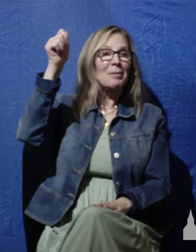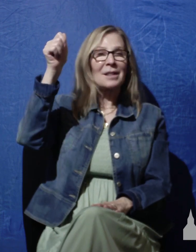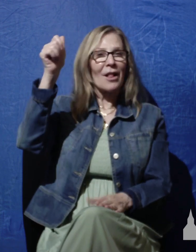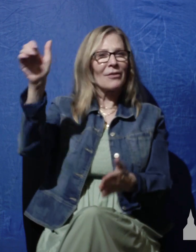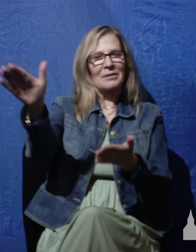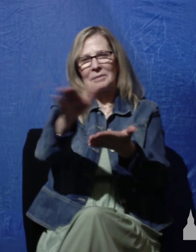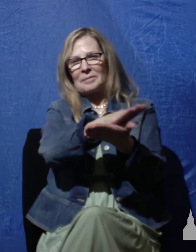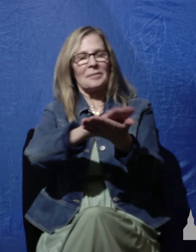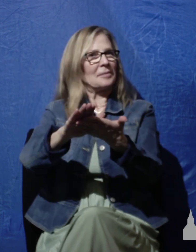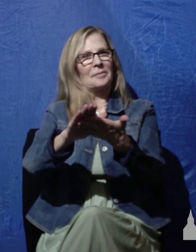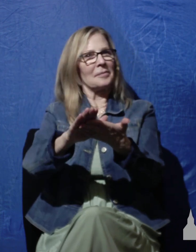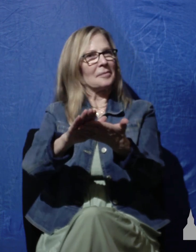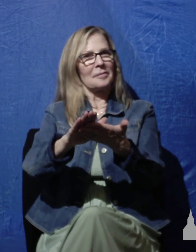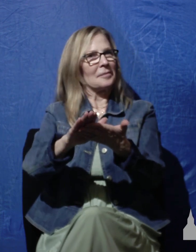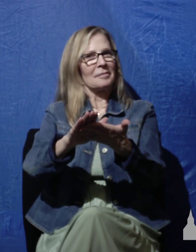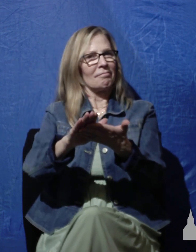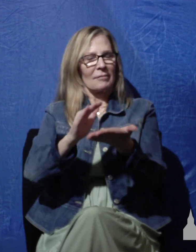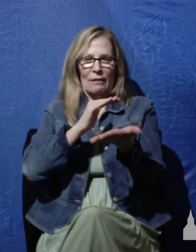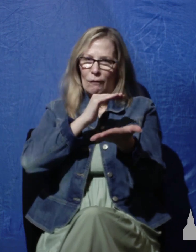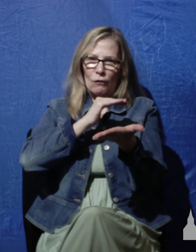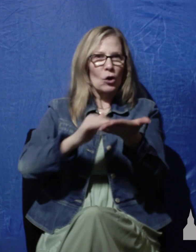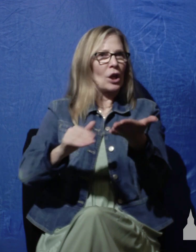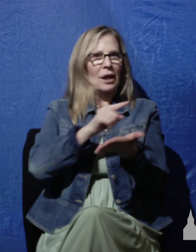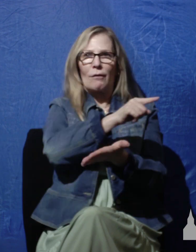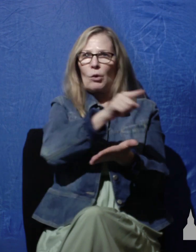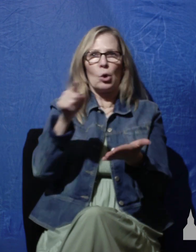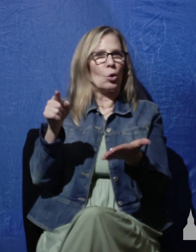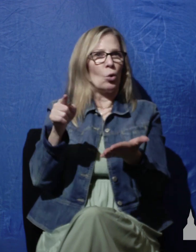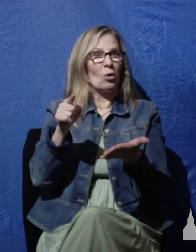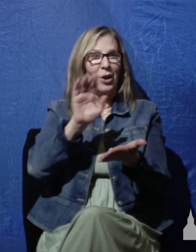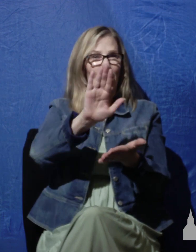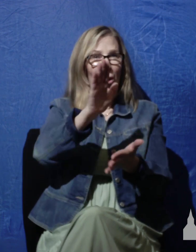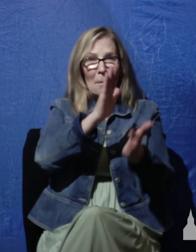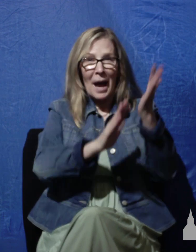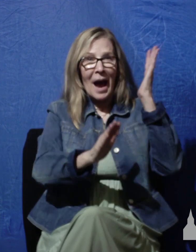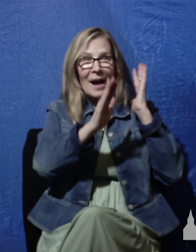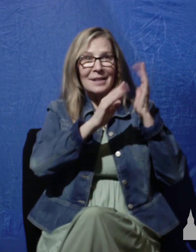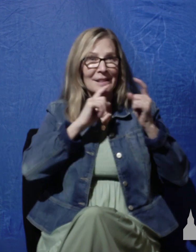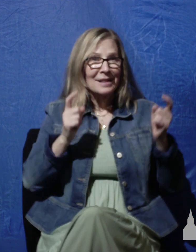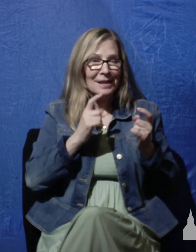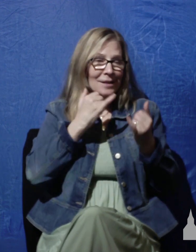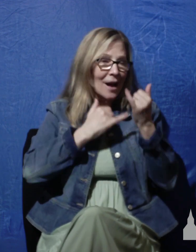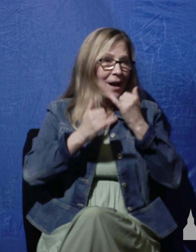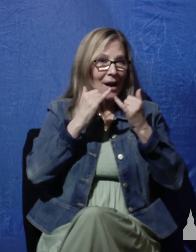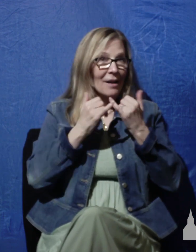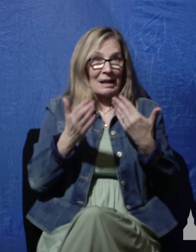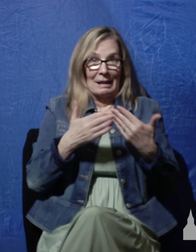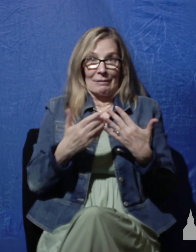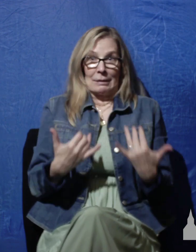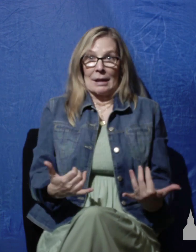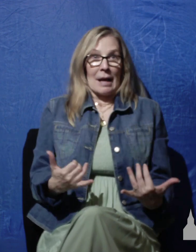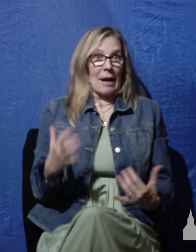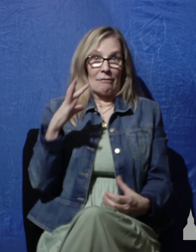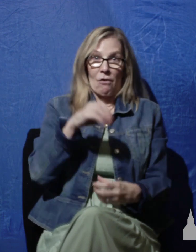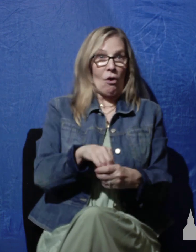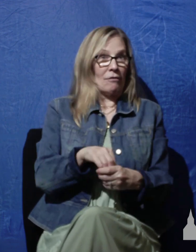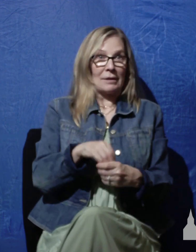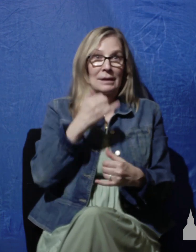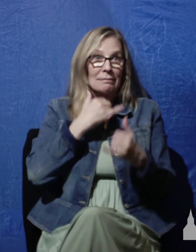clean by forgiving you, not only of your past sins, but of the sins that you might be presently engaged in, as well as any future